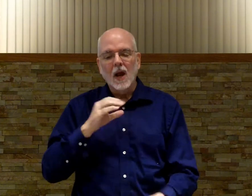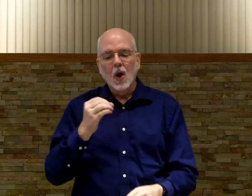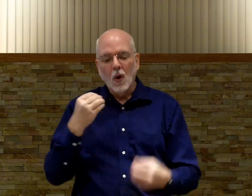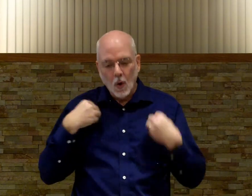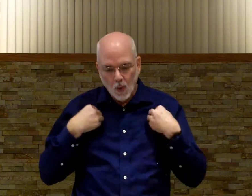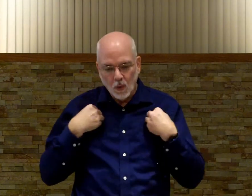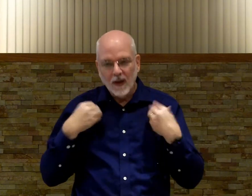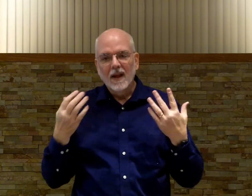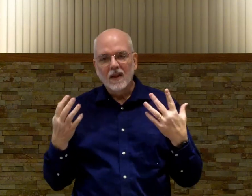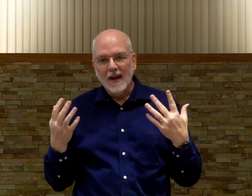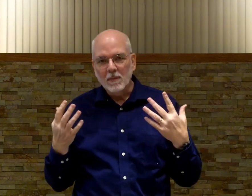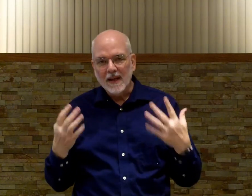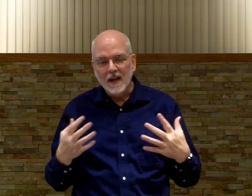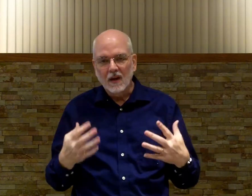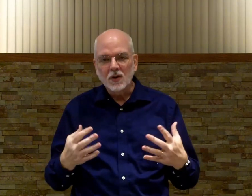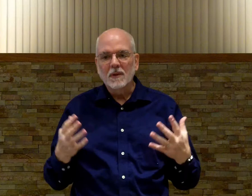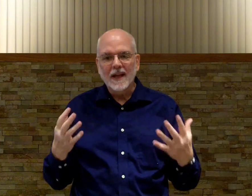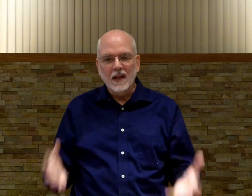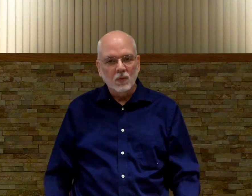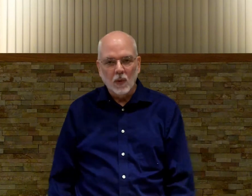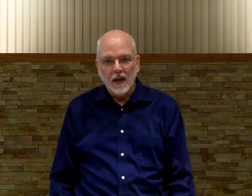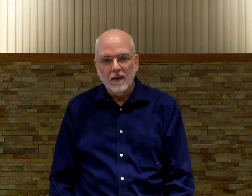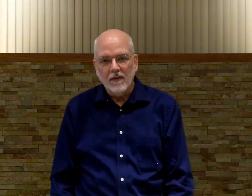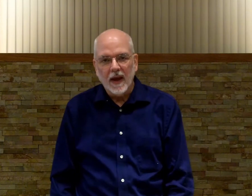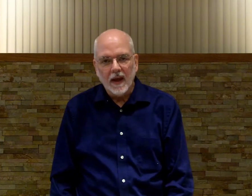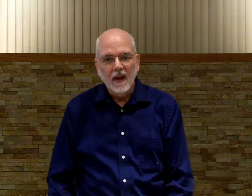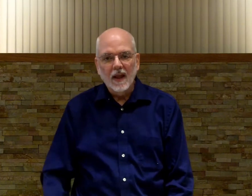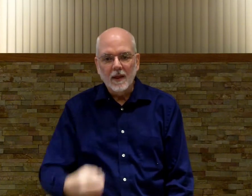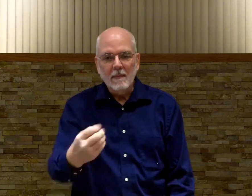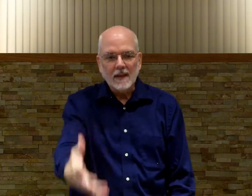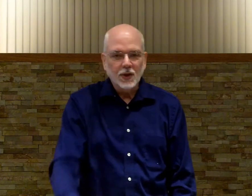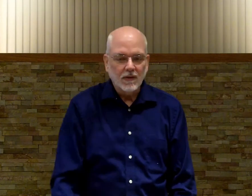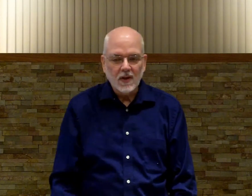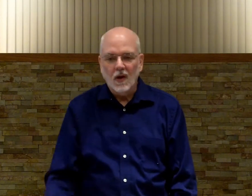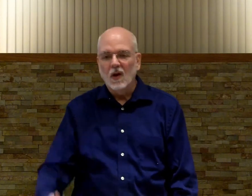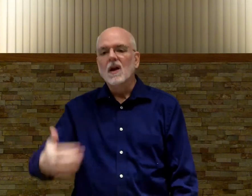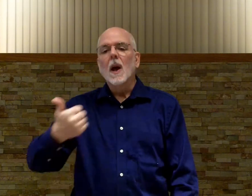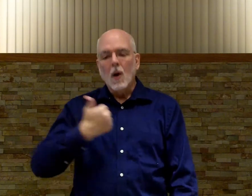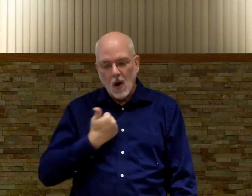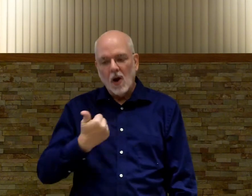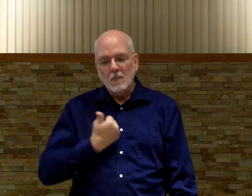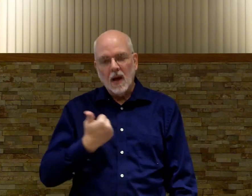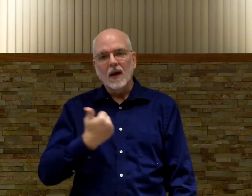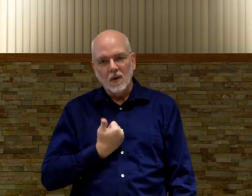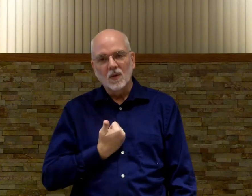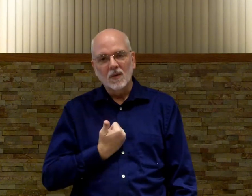own that would be english but that doesn't really convey the message of the song on my own